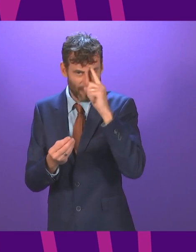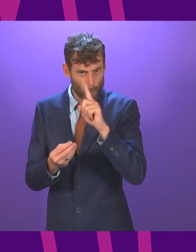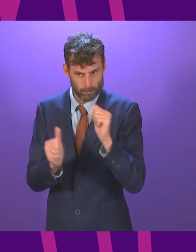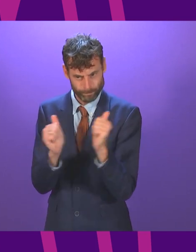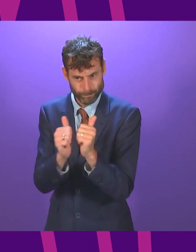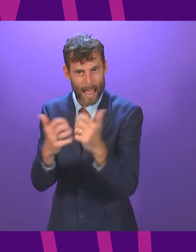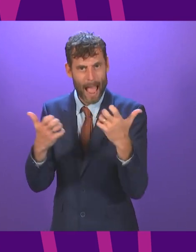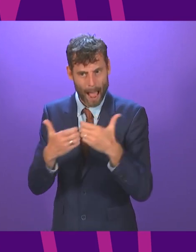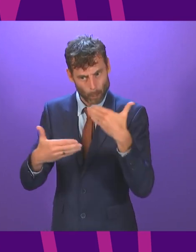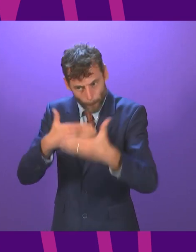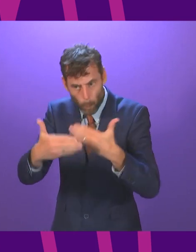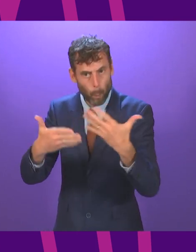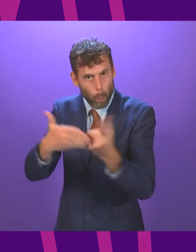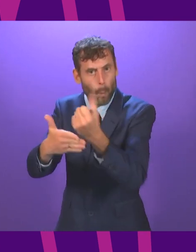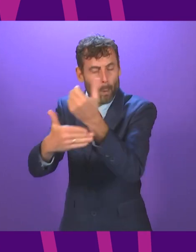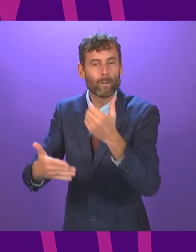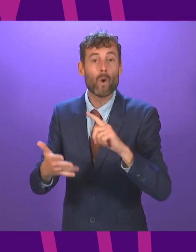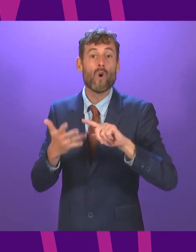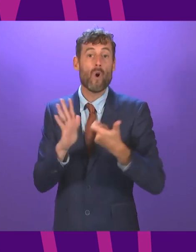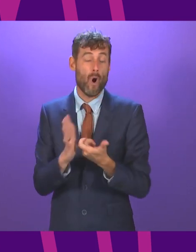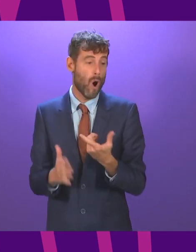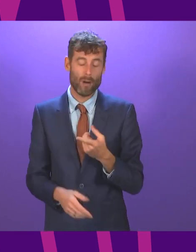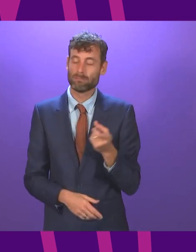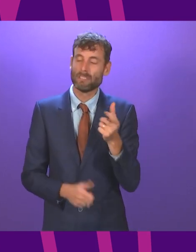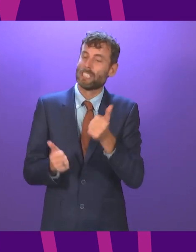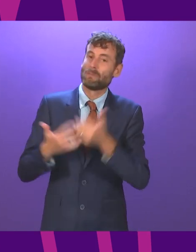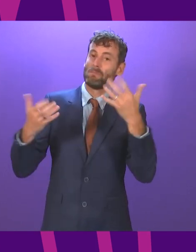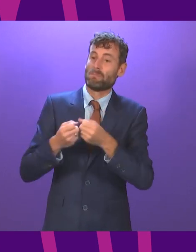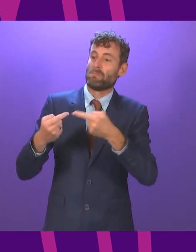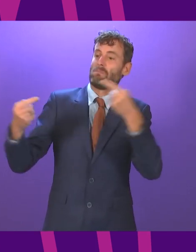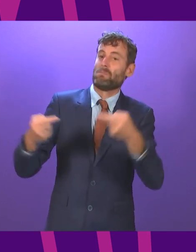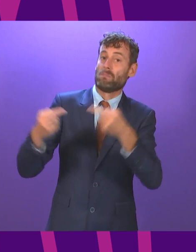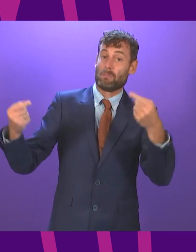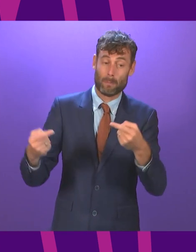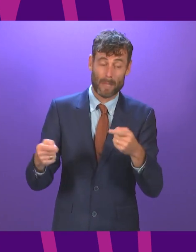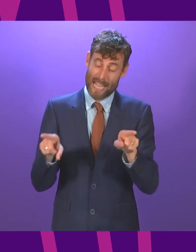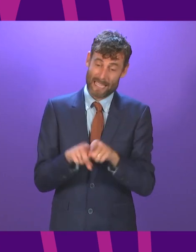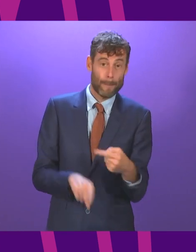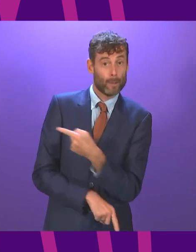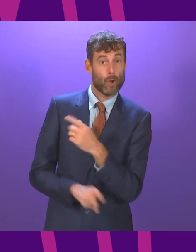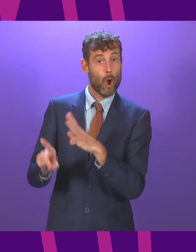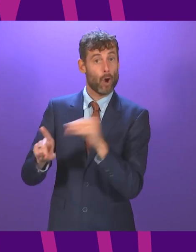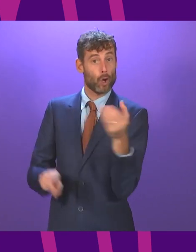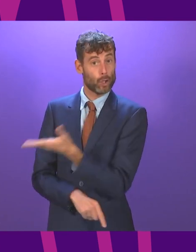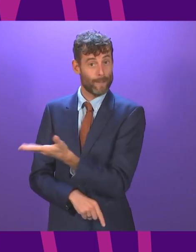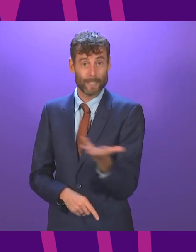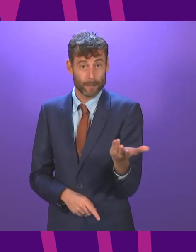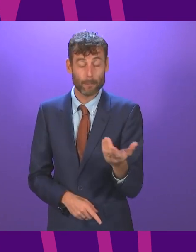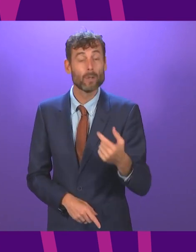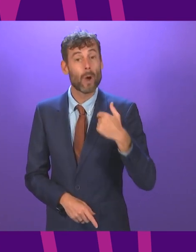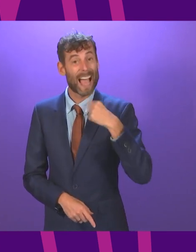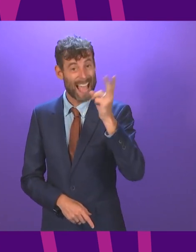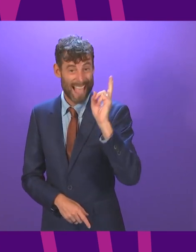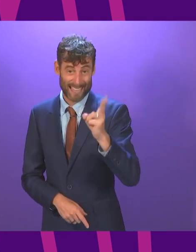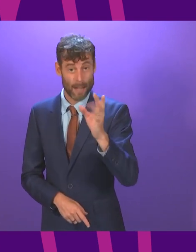or moving more and more to the margins of politics along with the Conservatives. So I make an open invitation to Anas Sarwar again today to